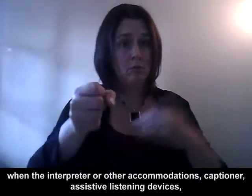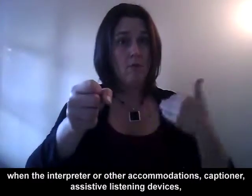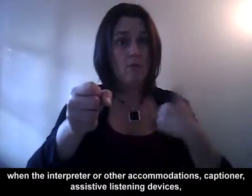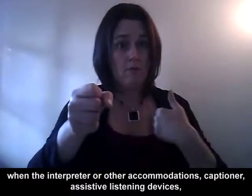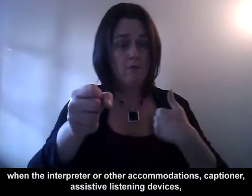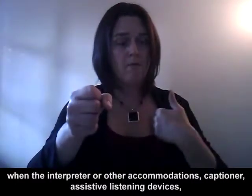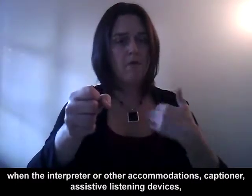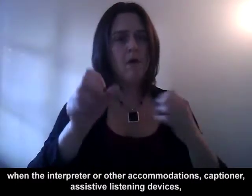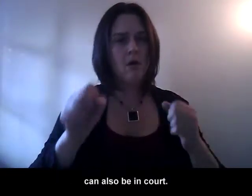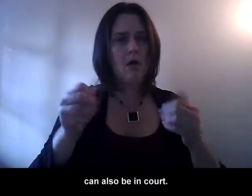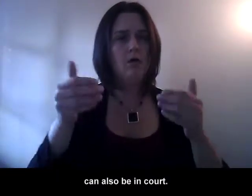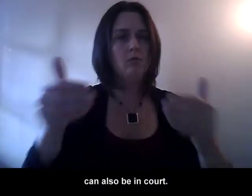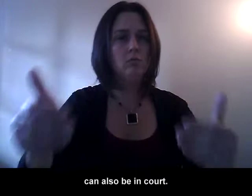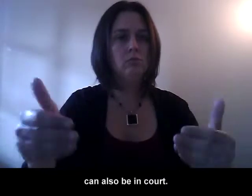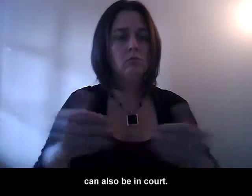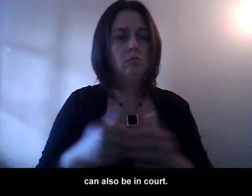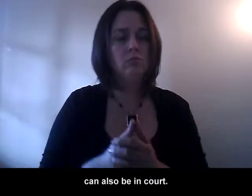devices can also be in court.